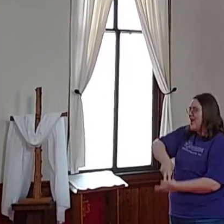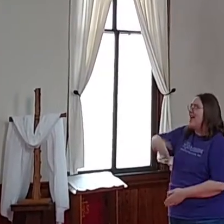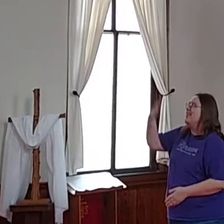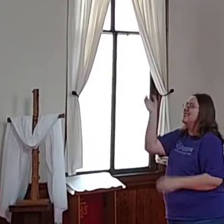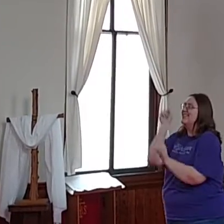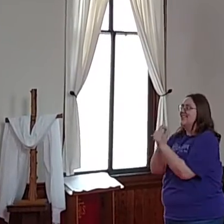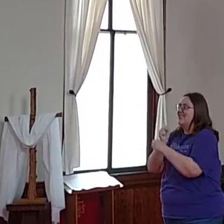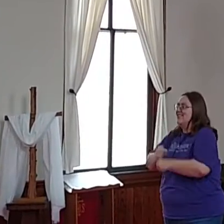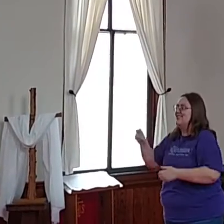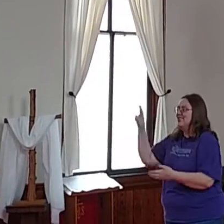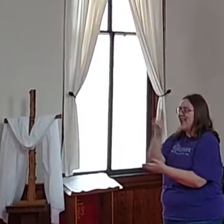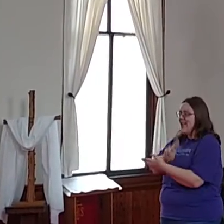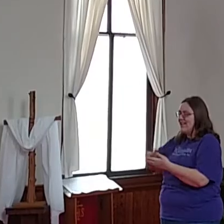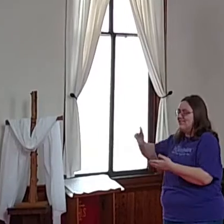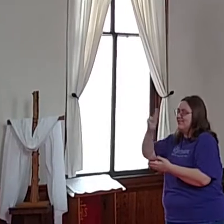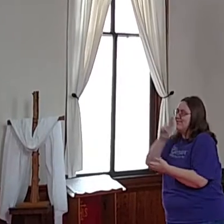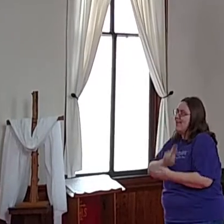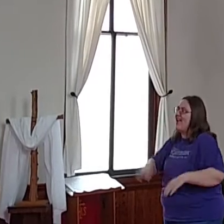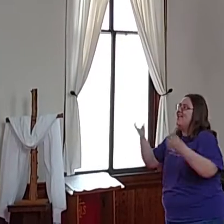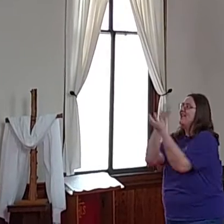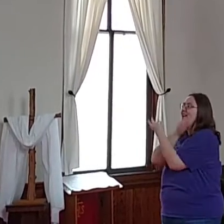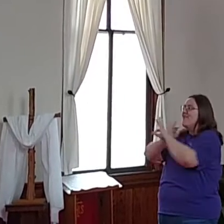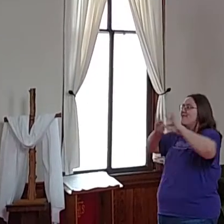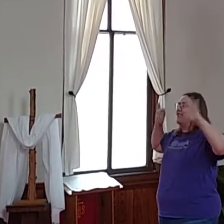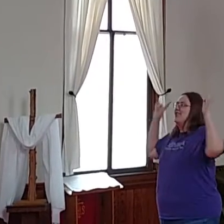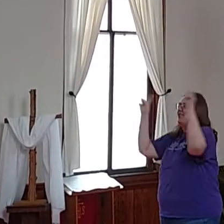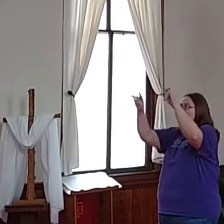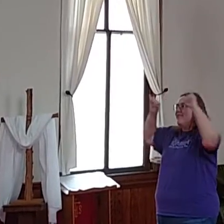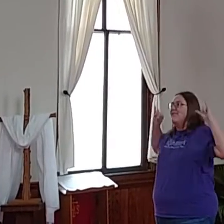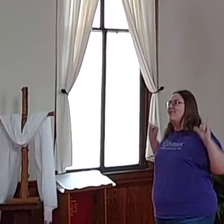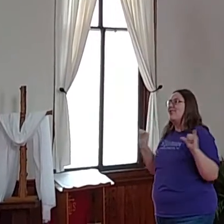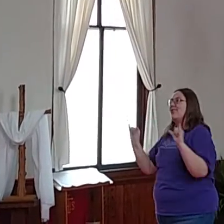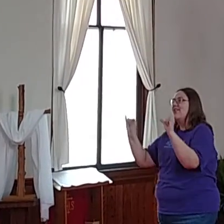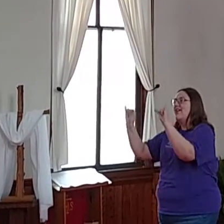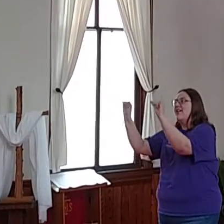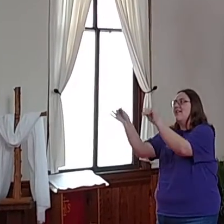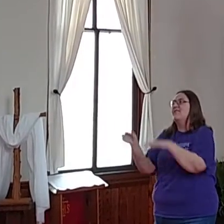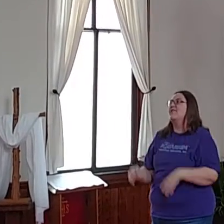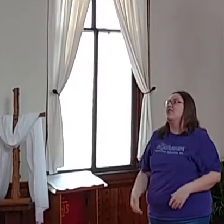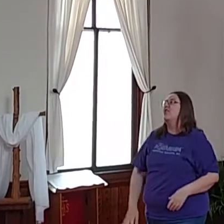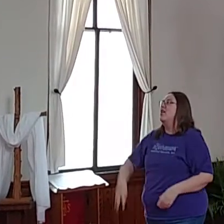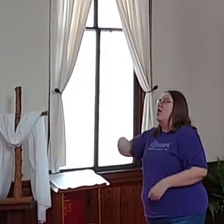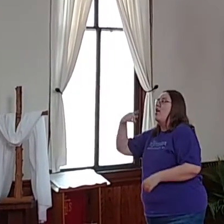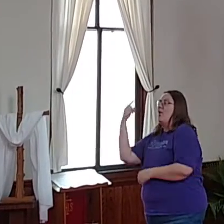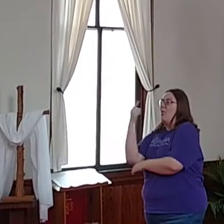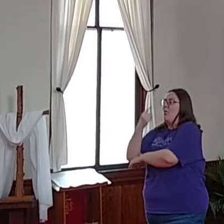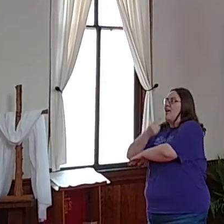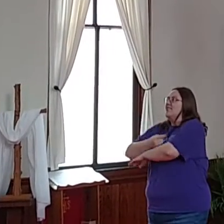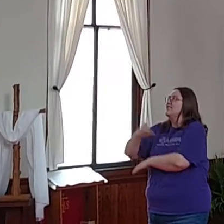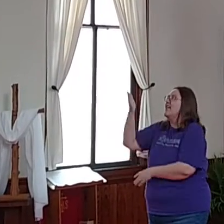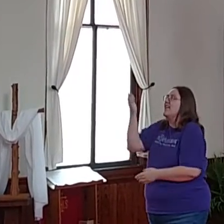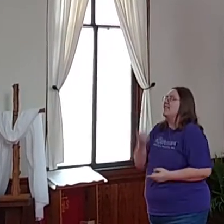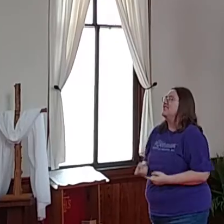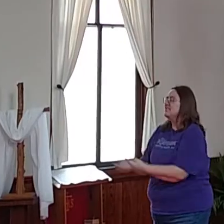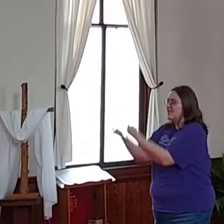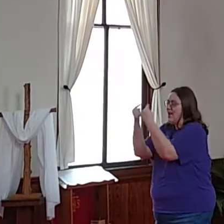rising he justified freely forever, one day he's